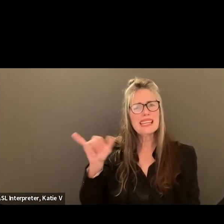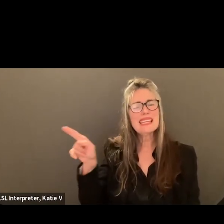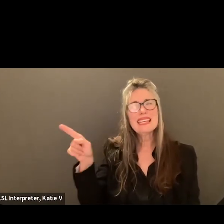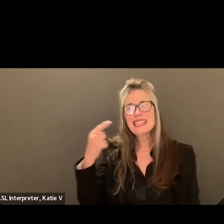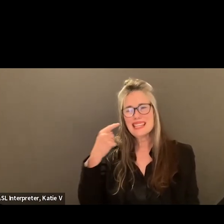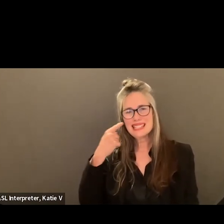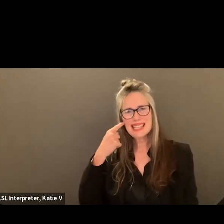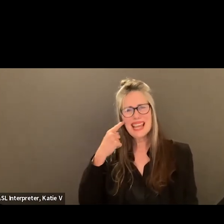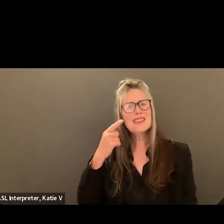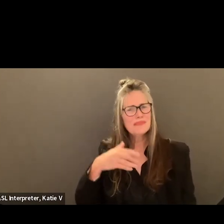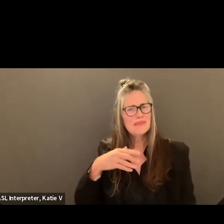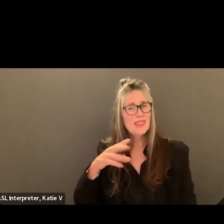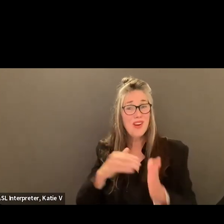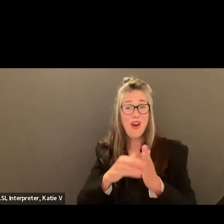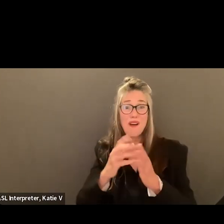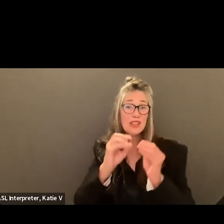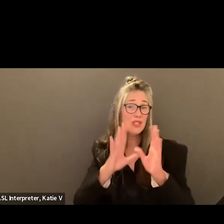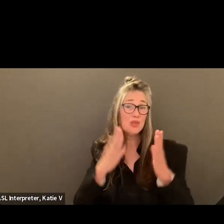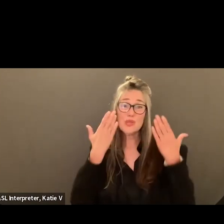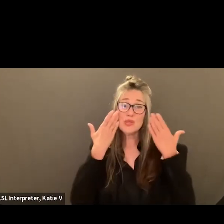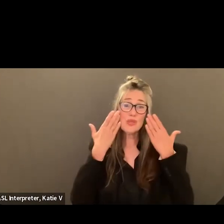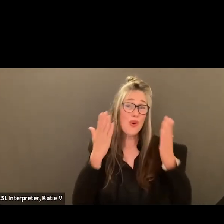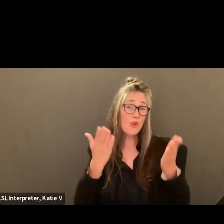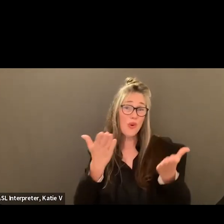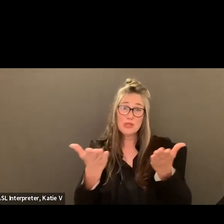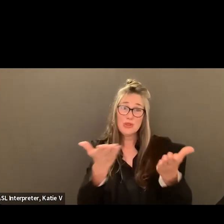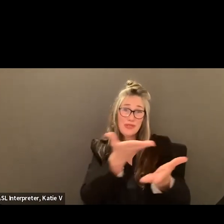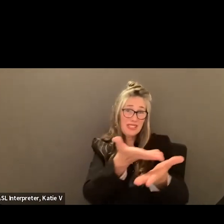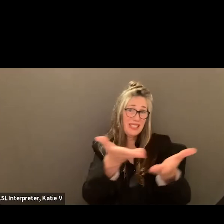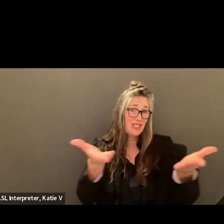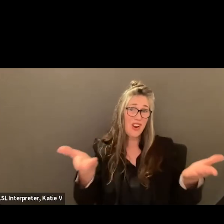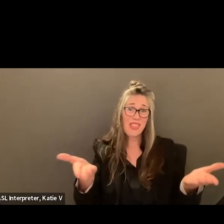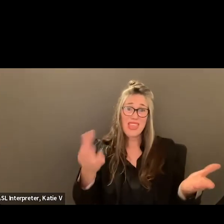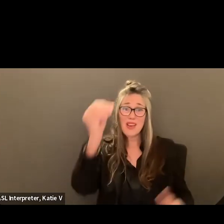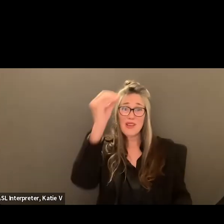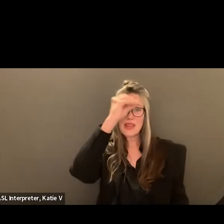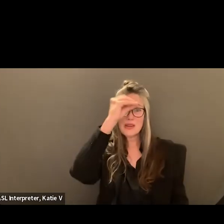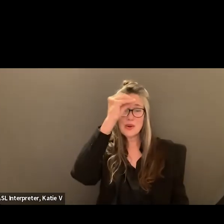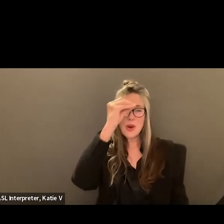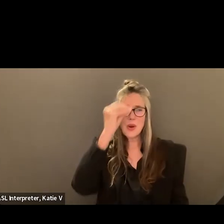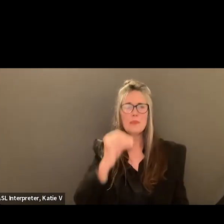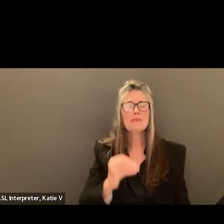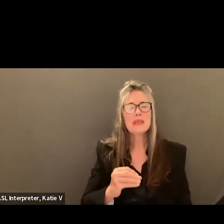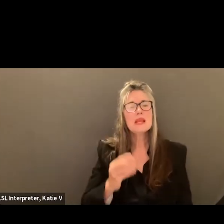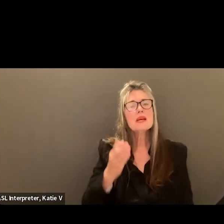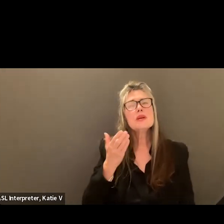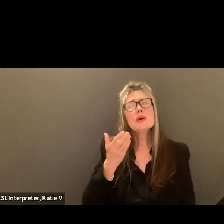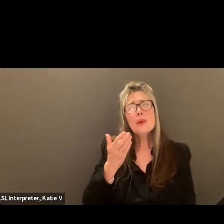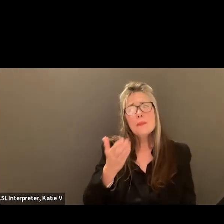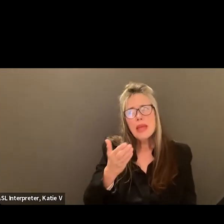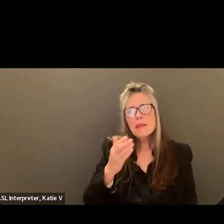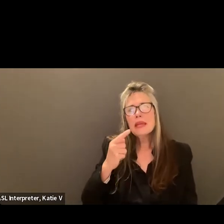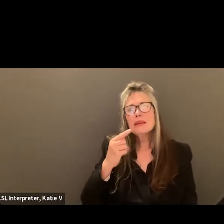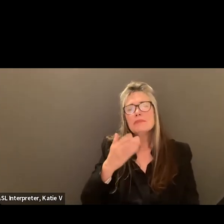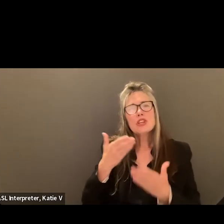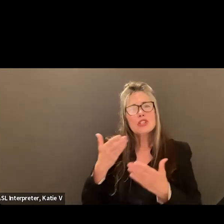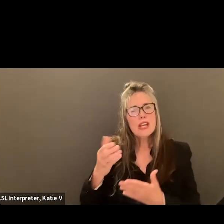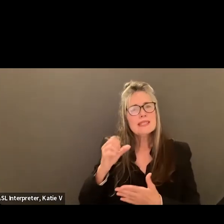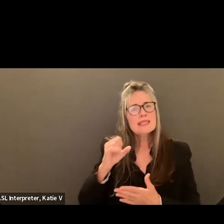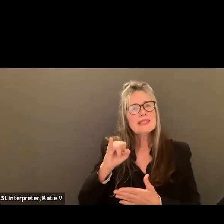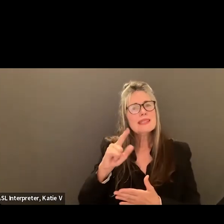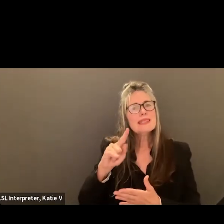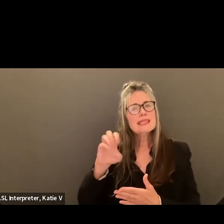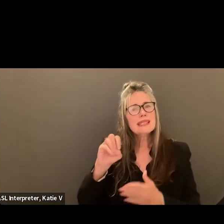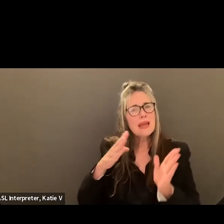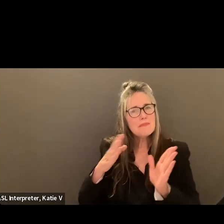And I recognize this probably is a site plan of how to get the word out. Like, there's a social